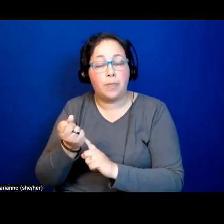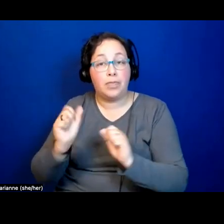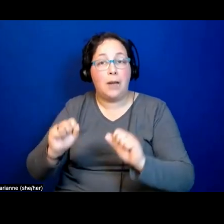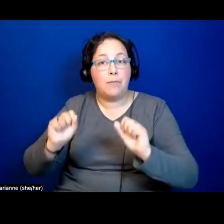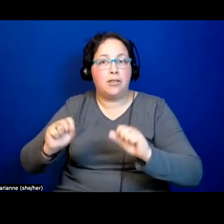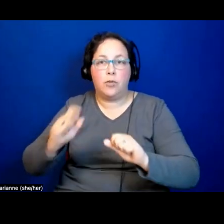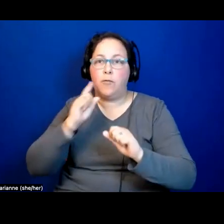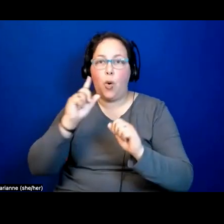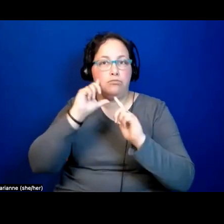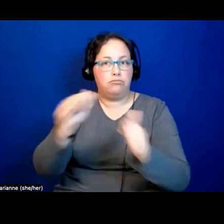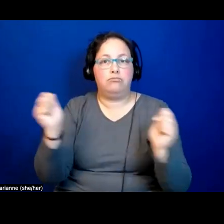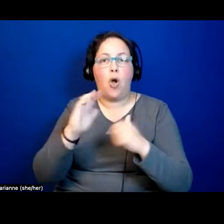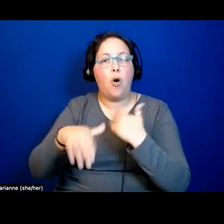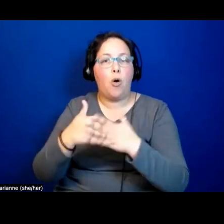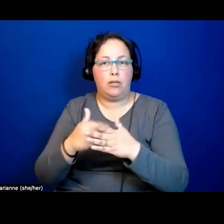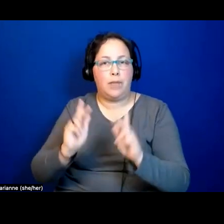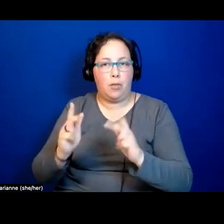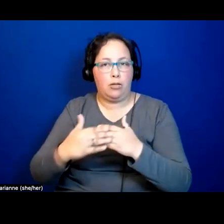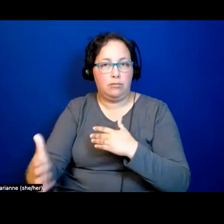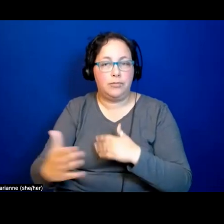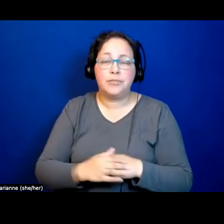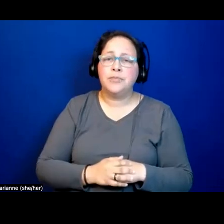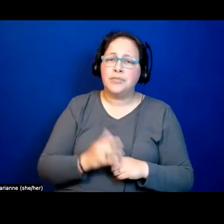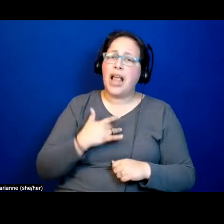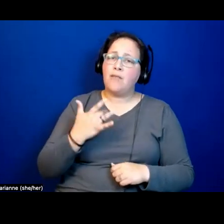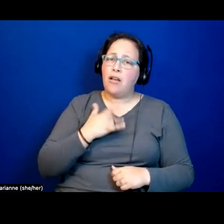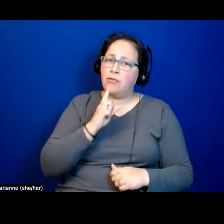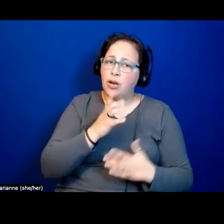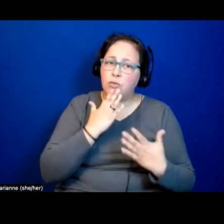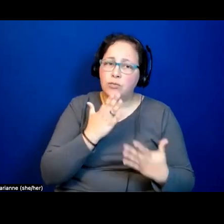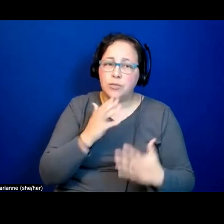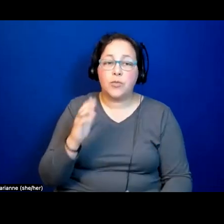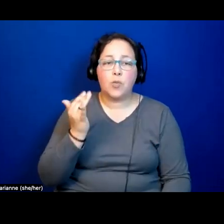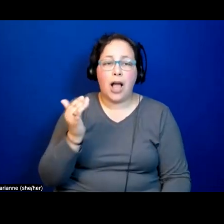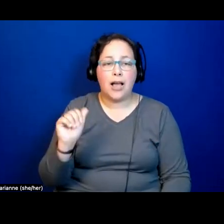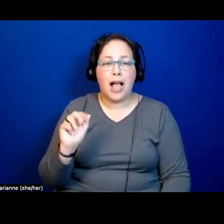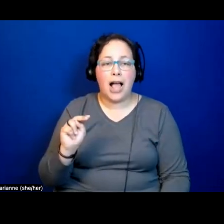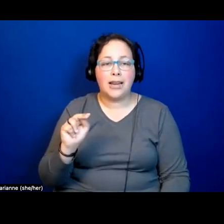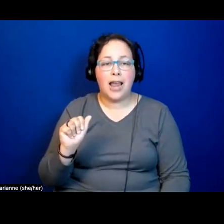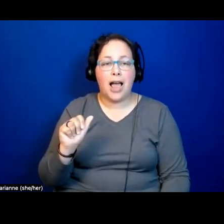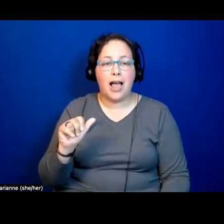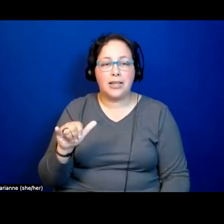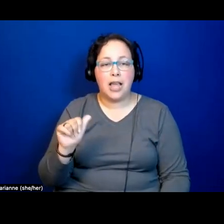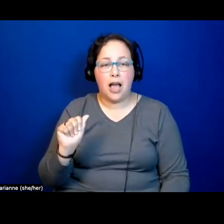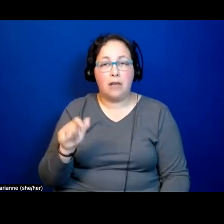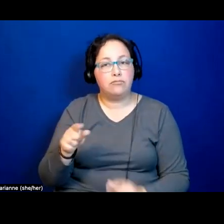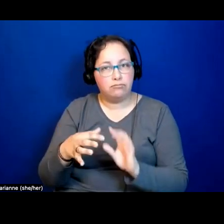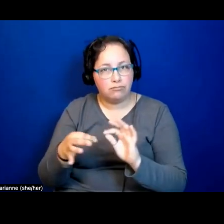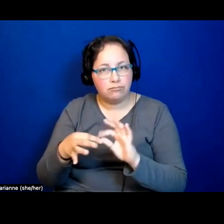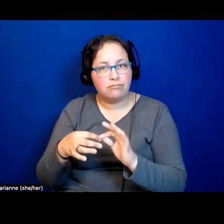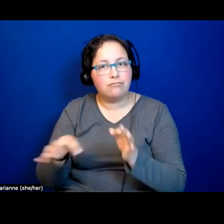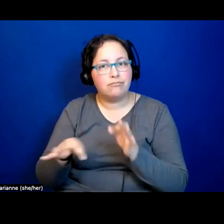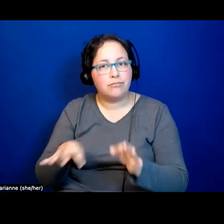of people. And I was really grateful that Ananya talked about the fact that